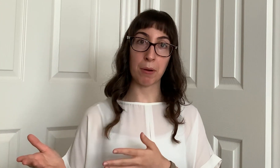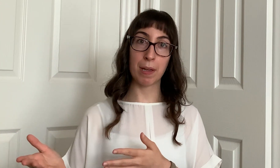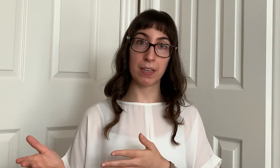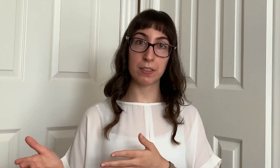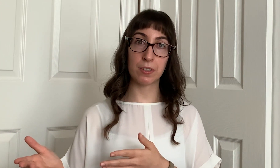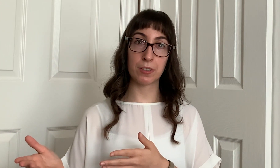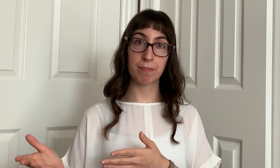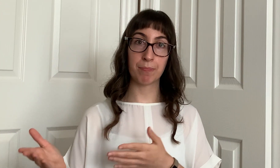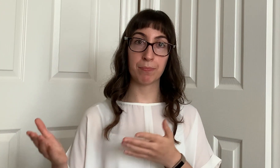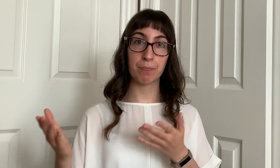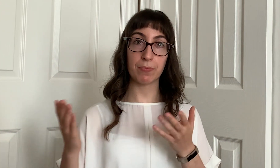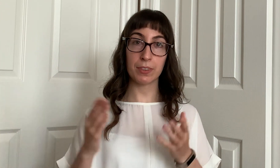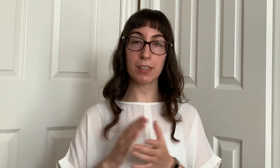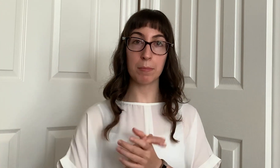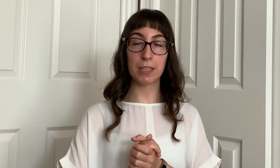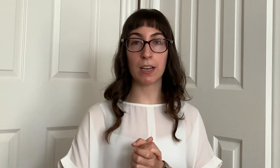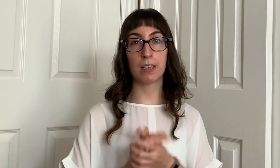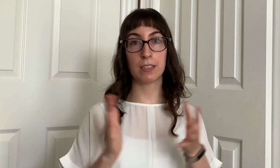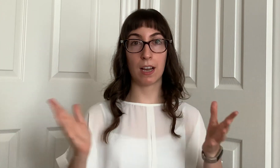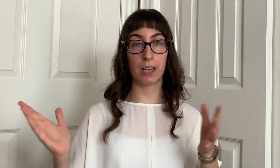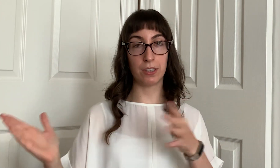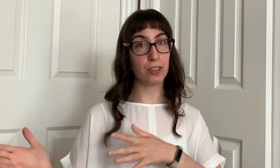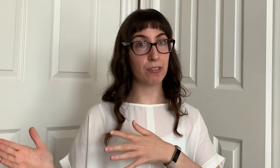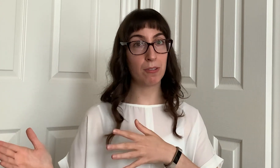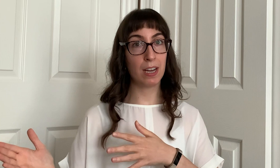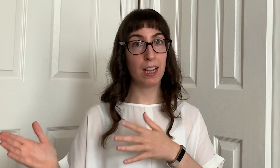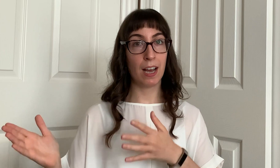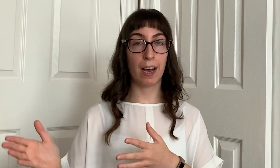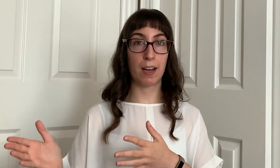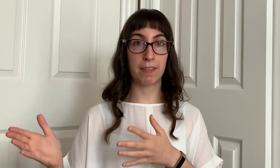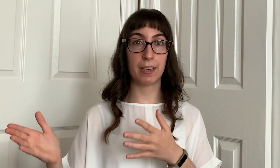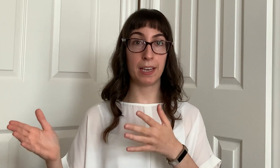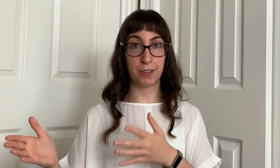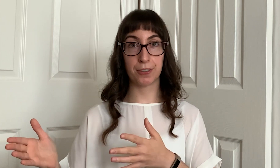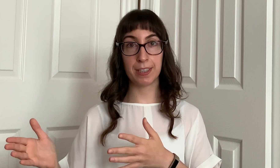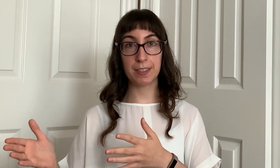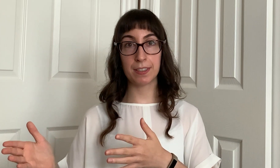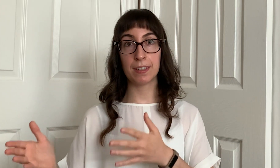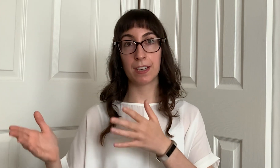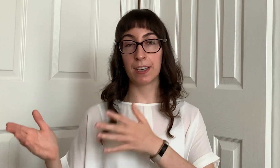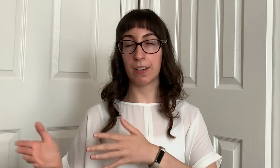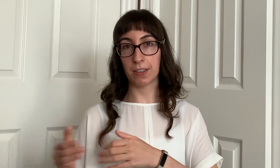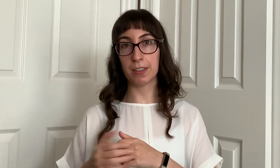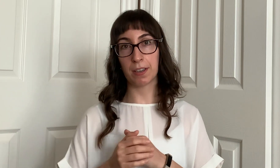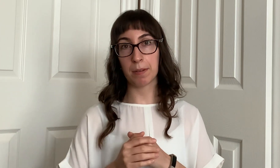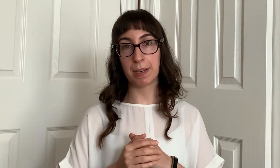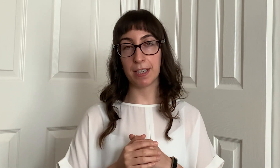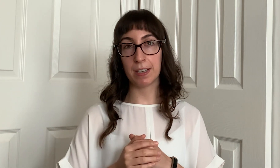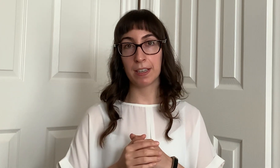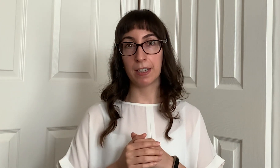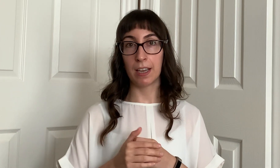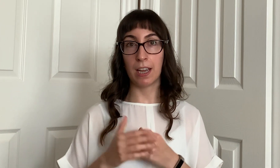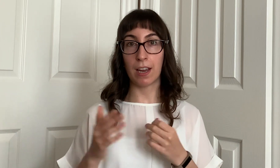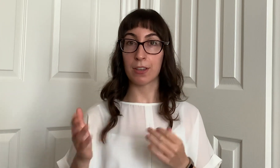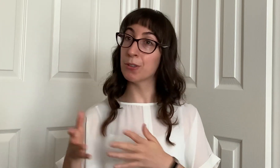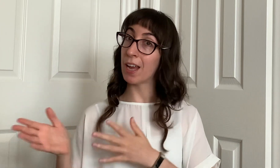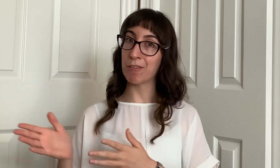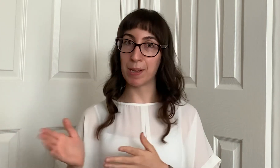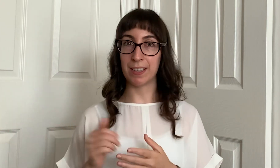therapist because i do have interests in art therapy and i could have